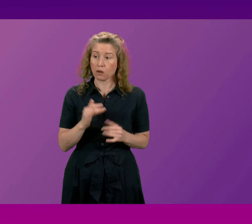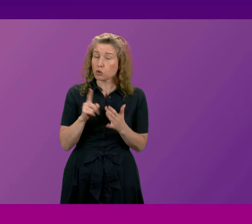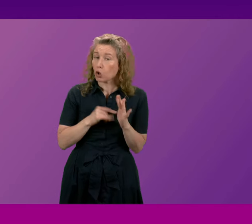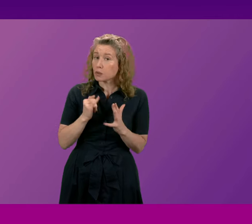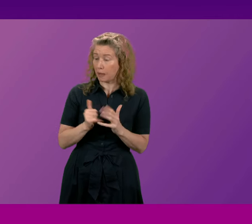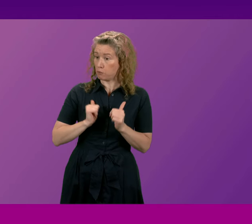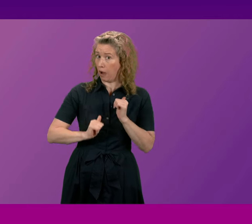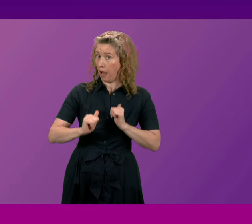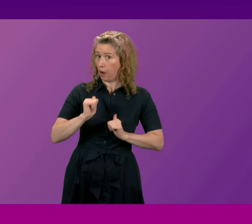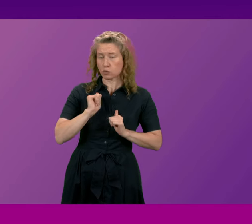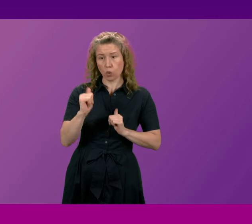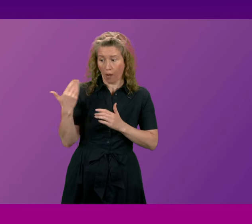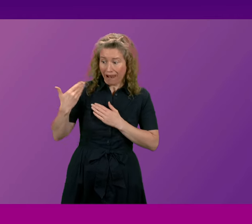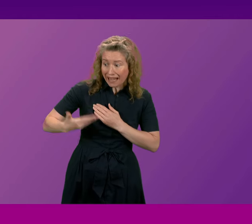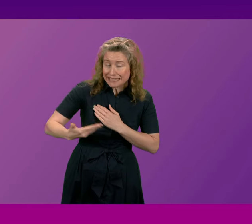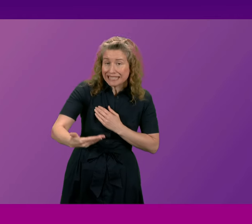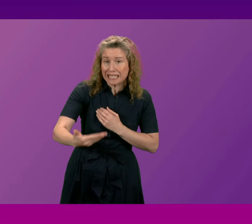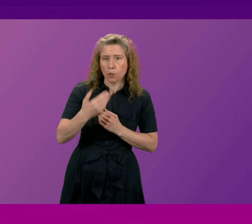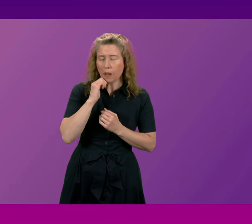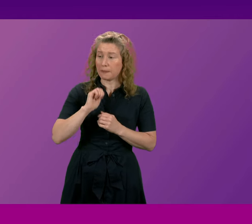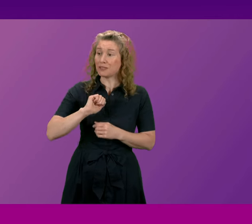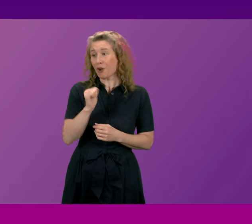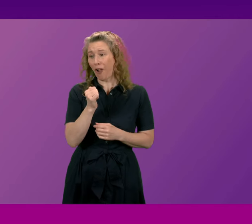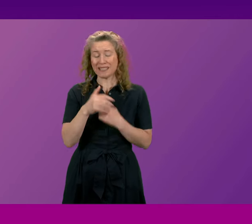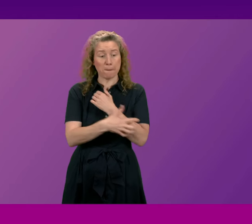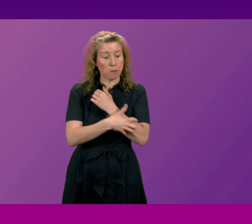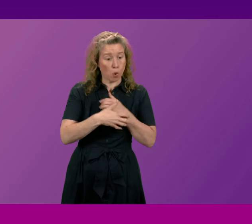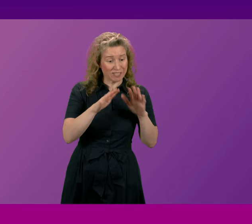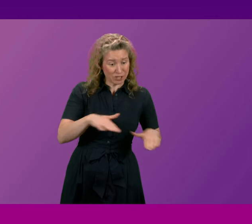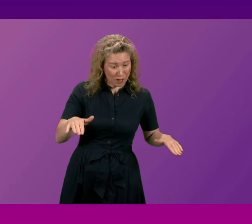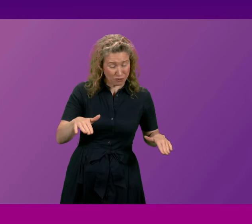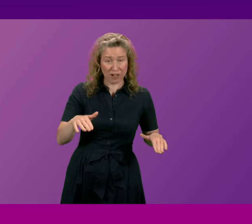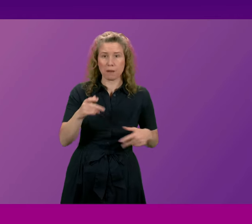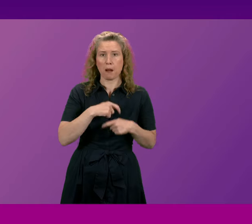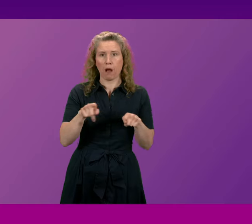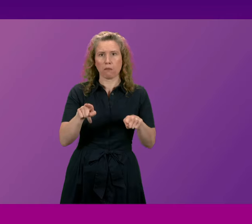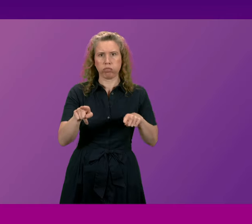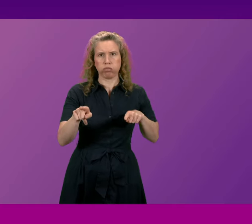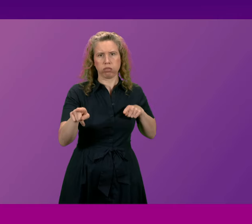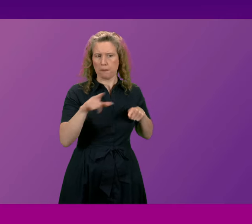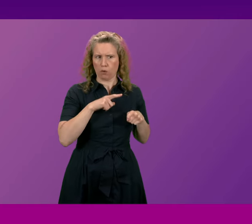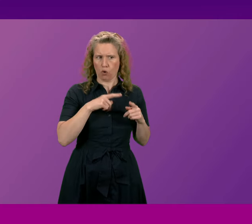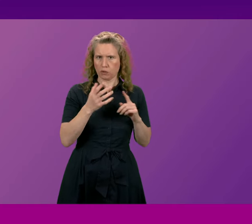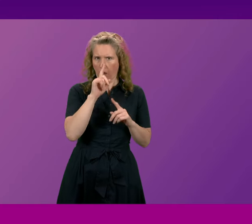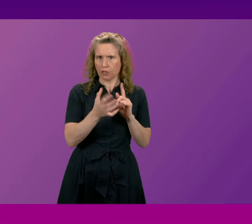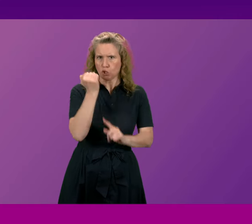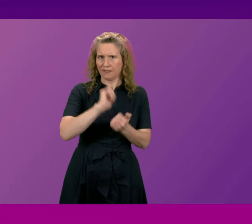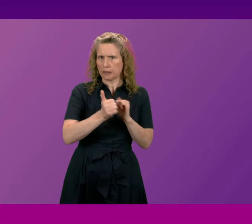Swinney proud that his legacy will be Scotland's poorest children falling further behind? First Minister.